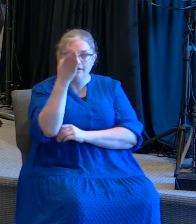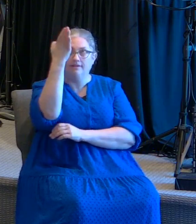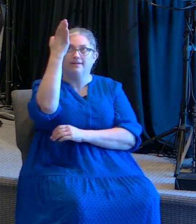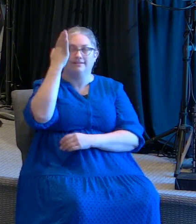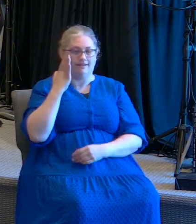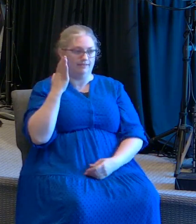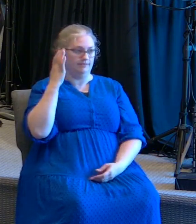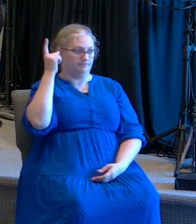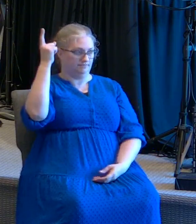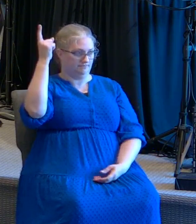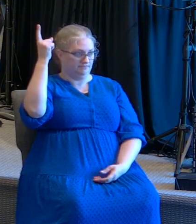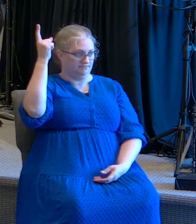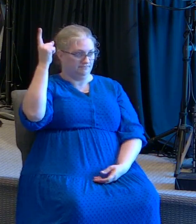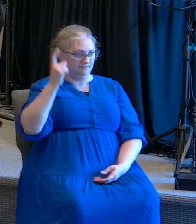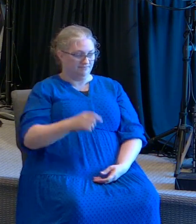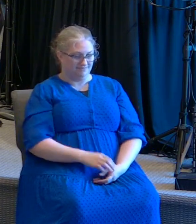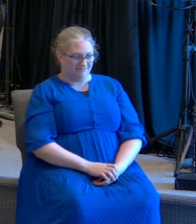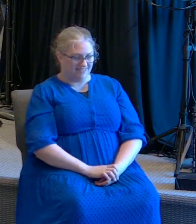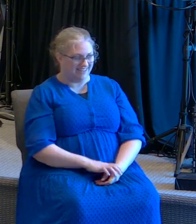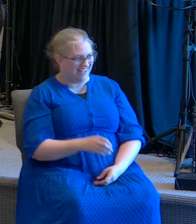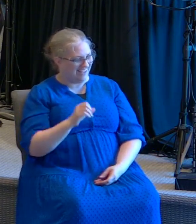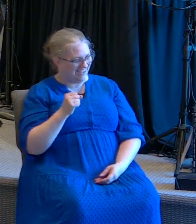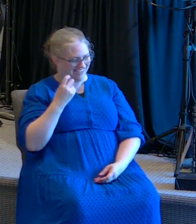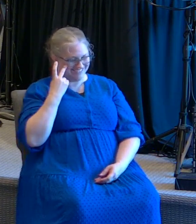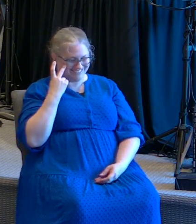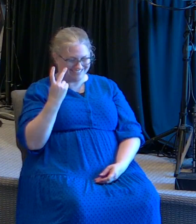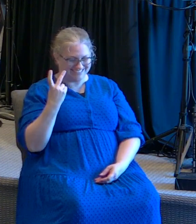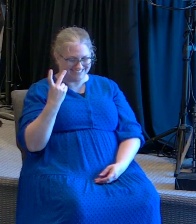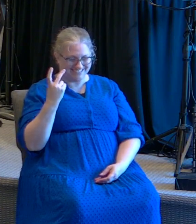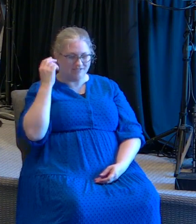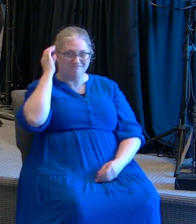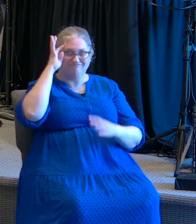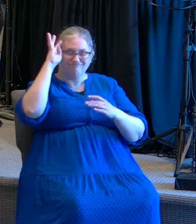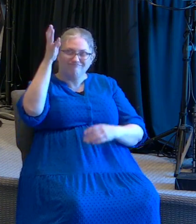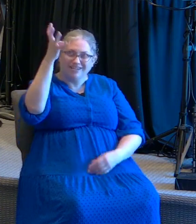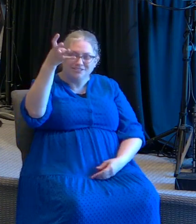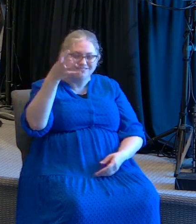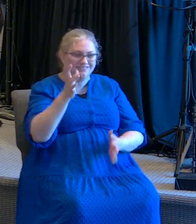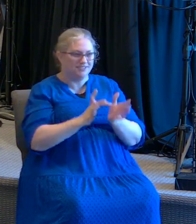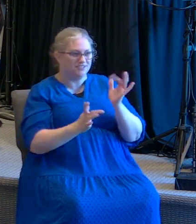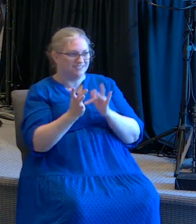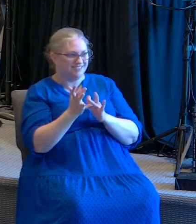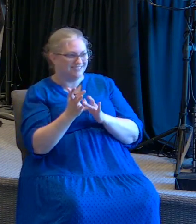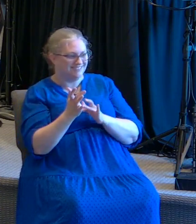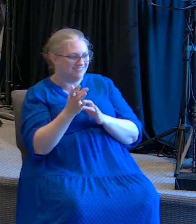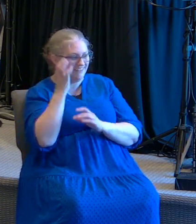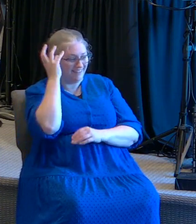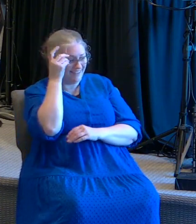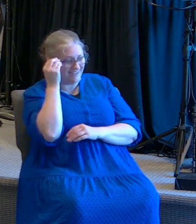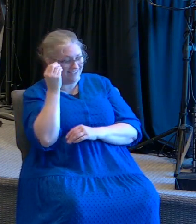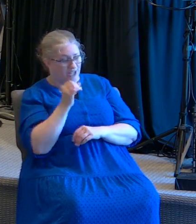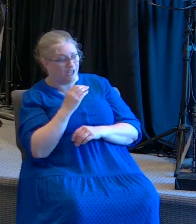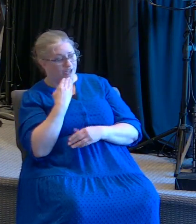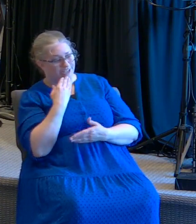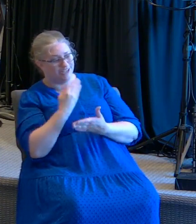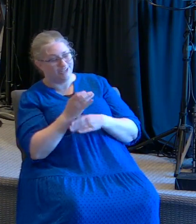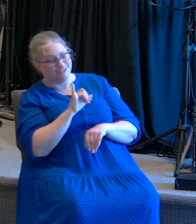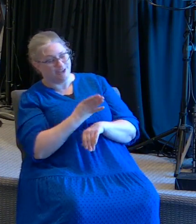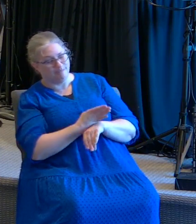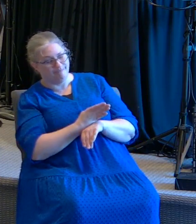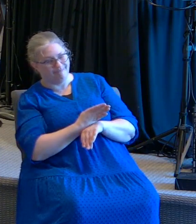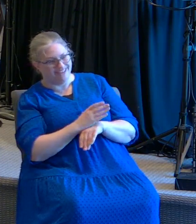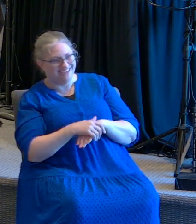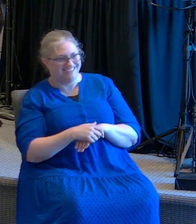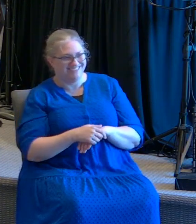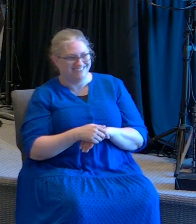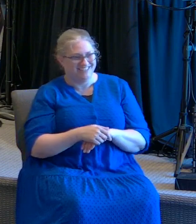y glorificó a Dios. I could just see Jesus go, good job. Y puedo ver a Jesús diciéndole. They glorified God